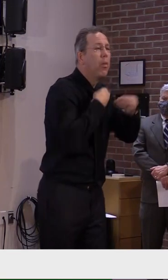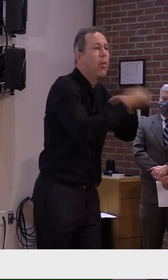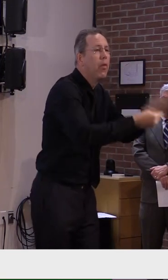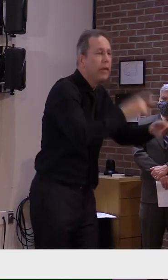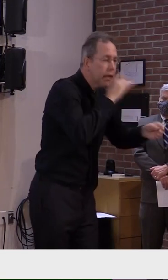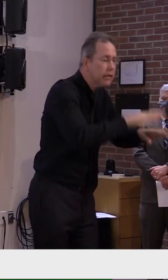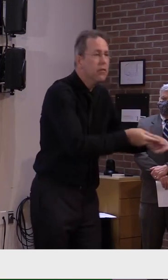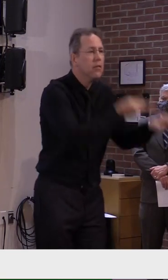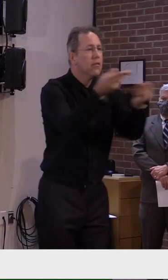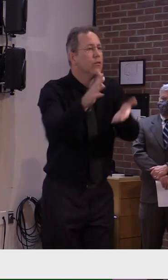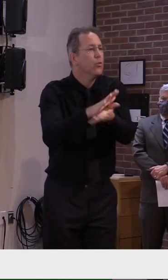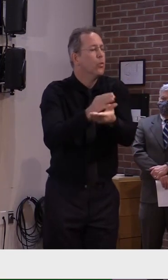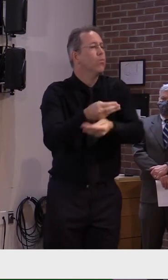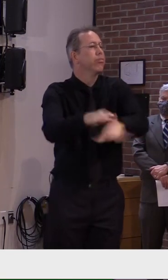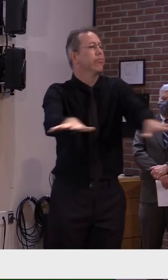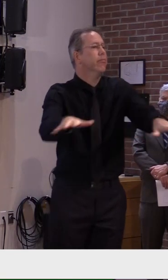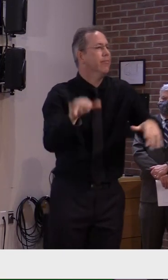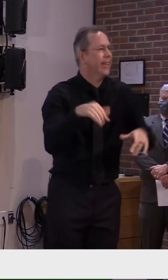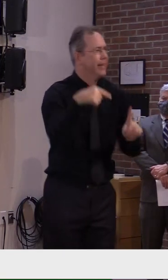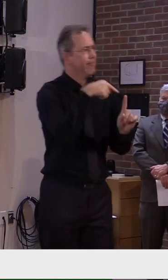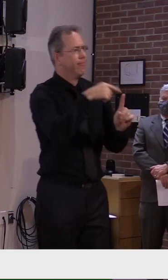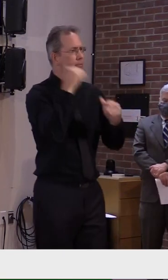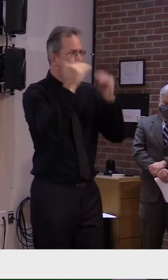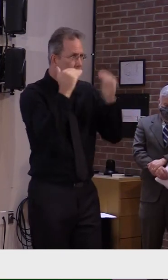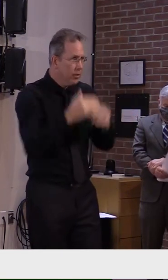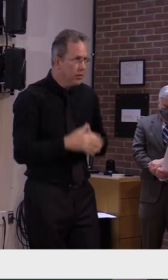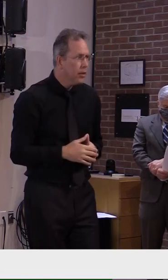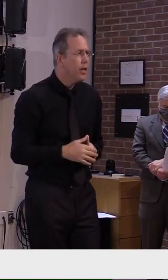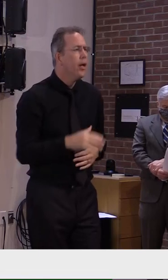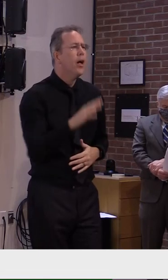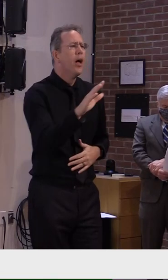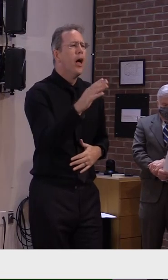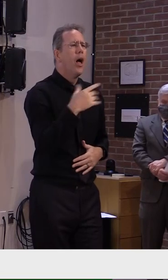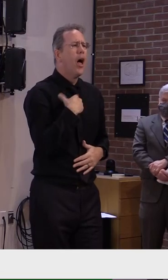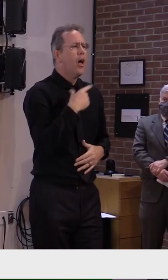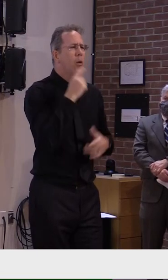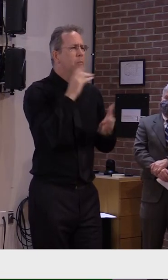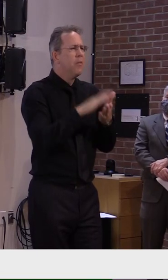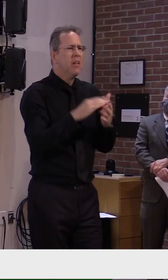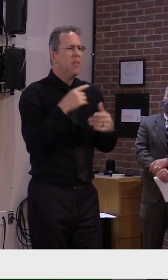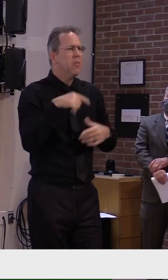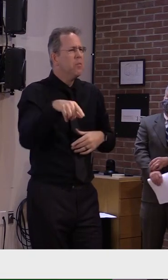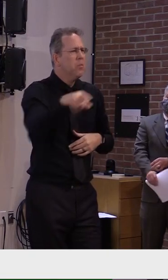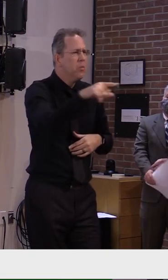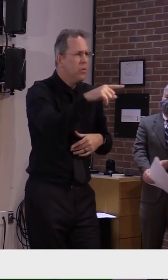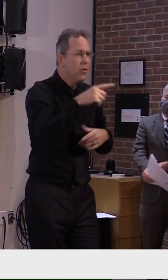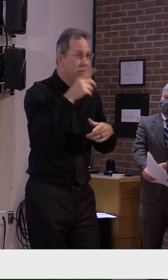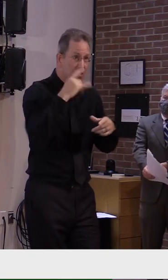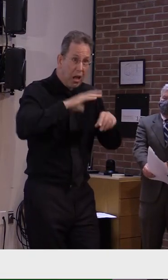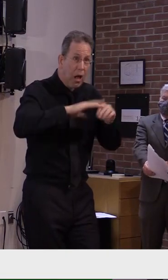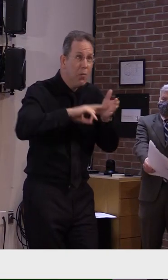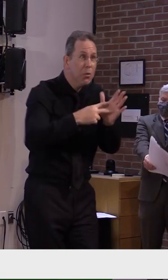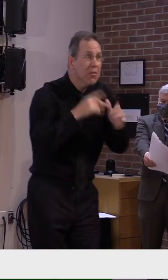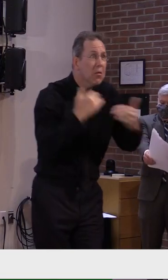I don't believe anyone is doing this on purpose. But that's what's happening.